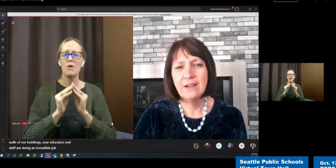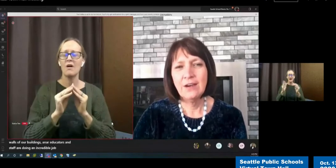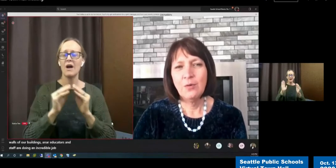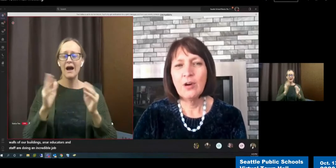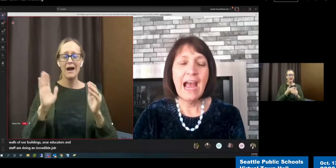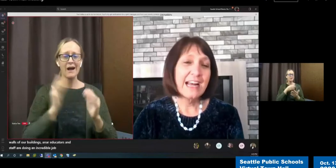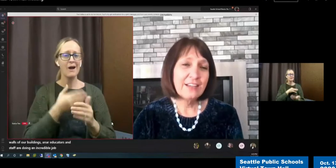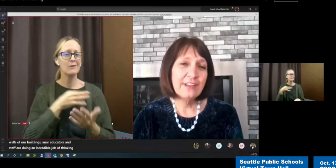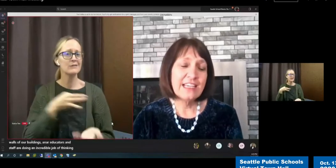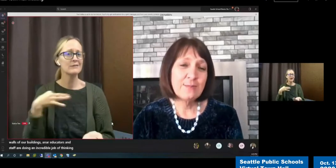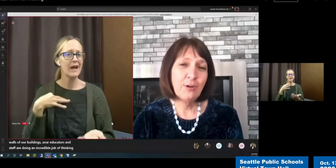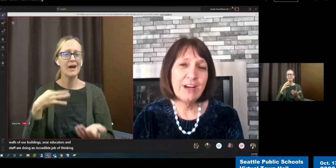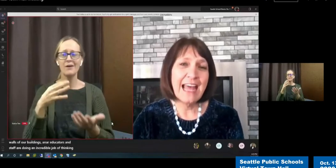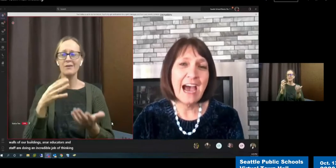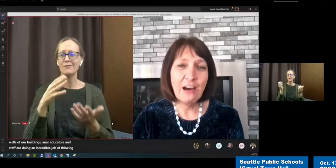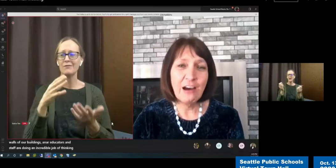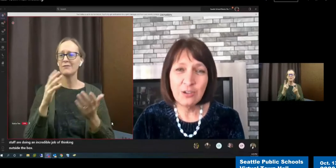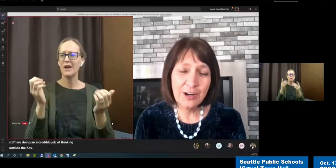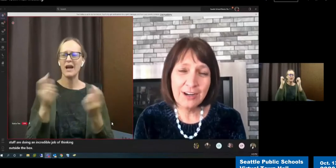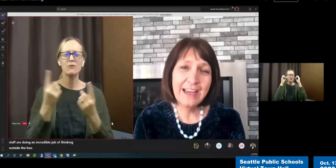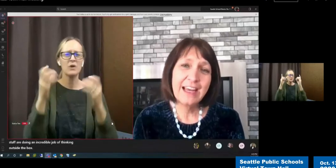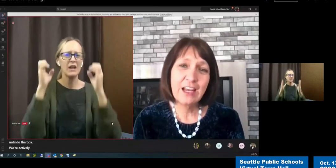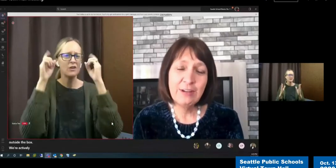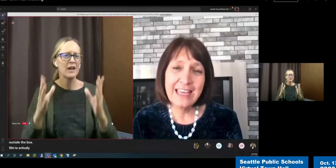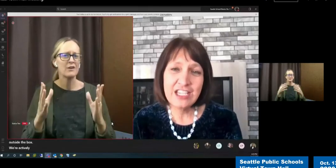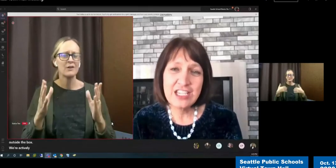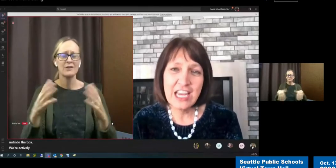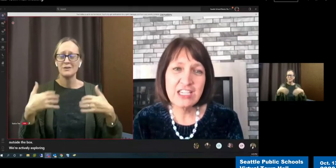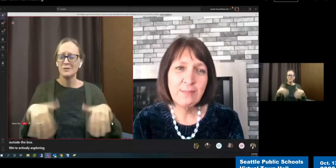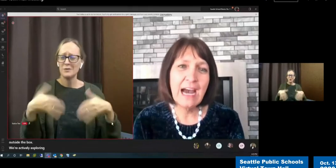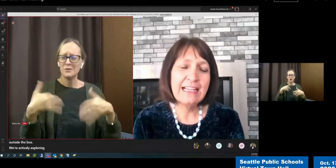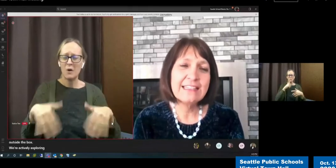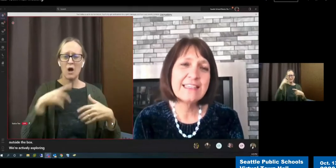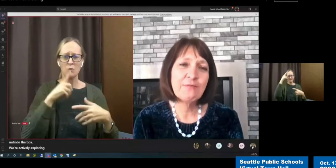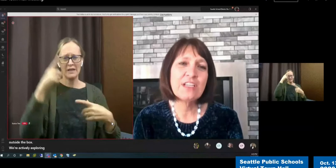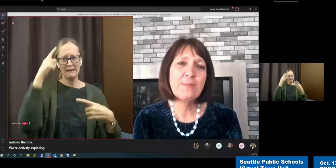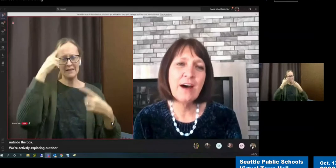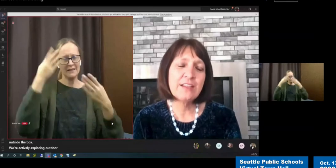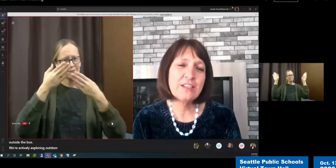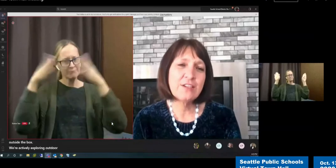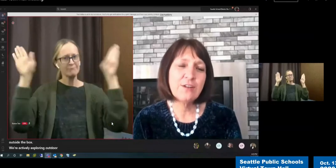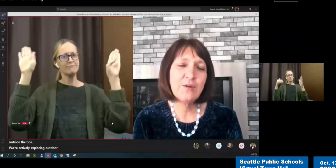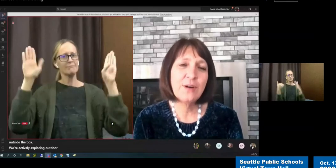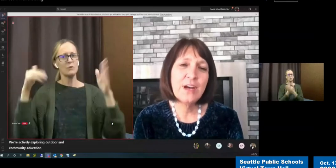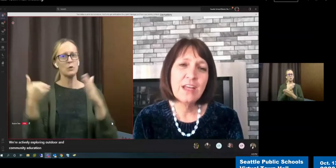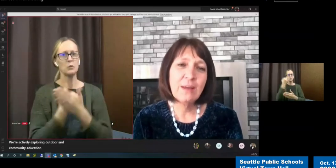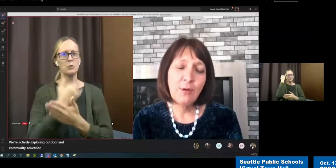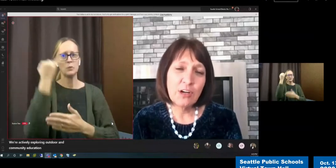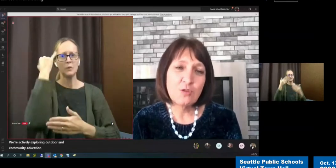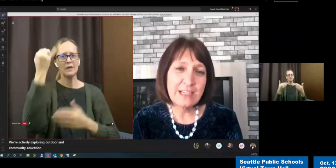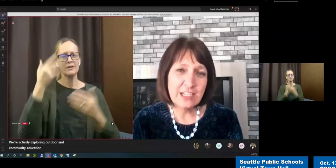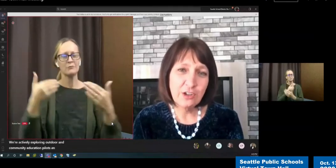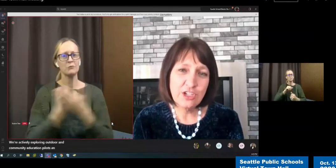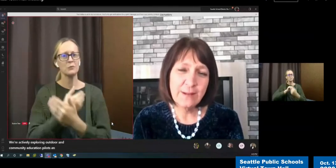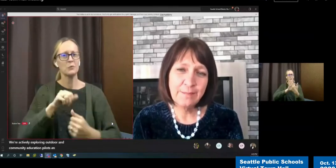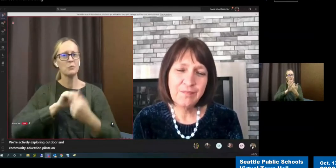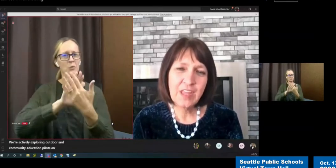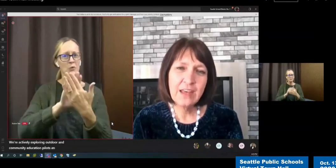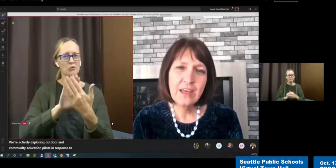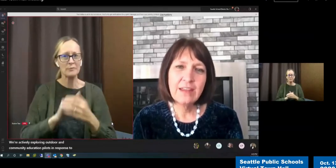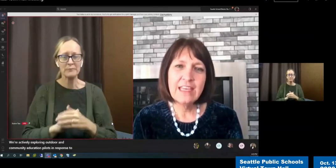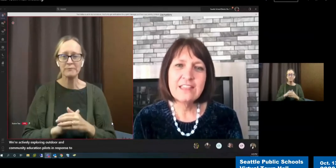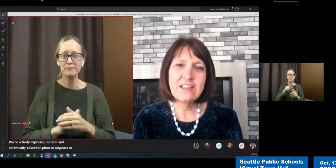We're actively exploring outdoor and community education pilots in response to the board's resolution.